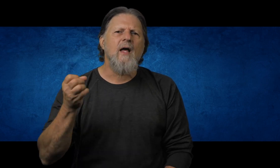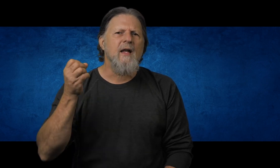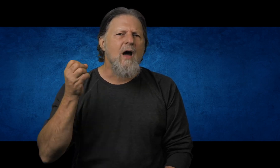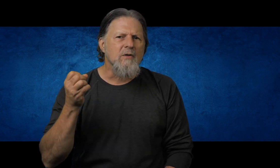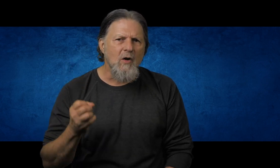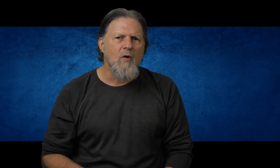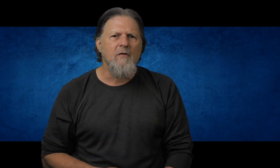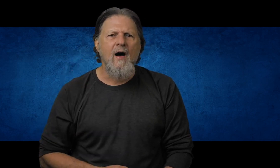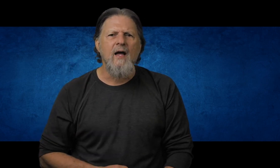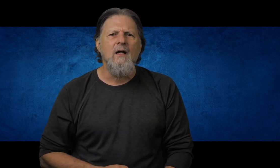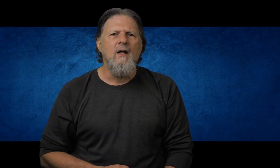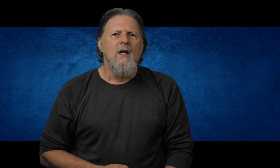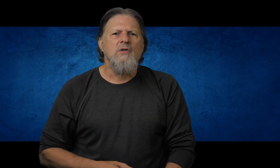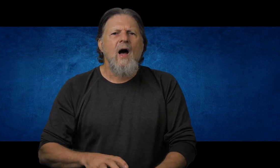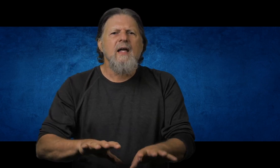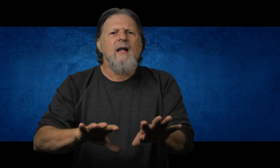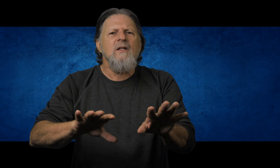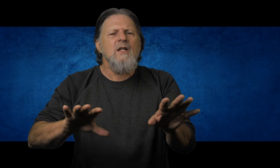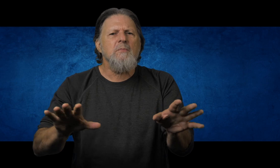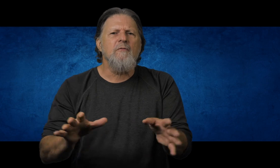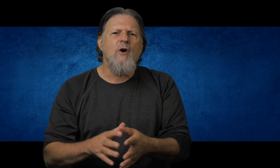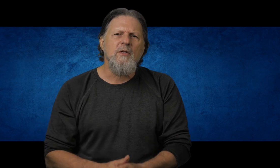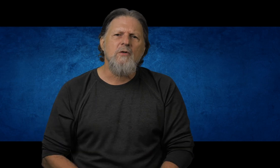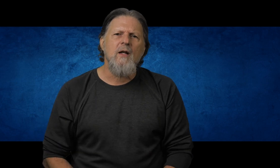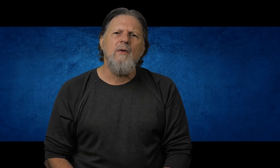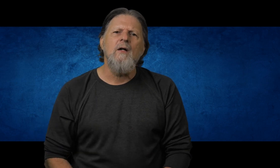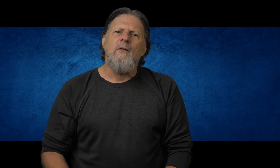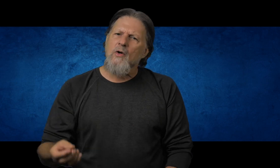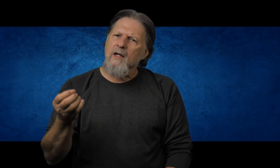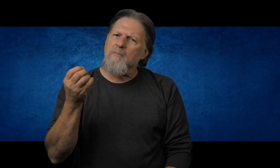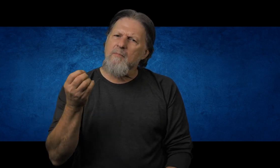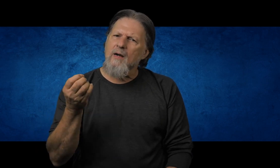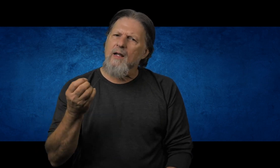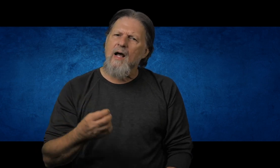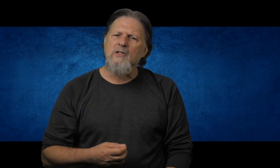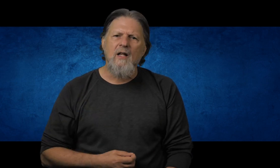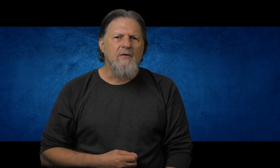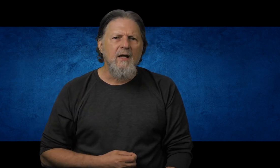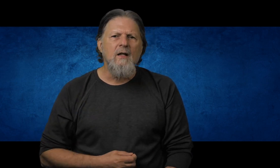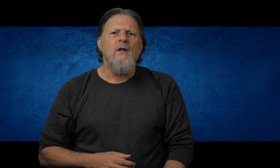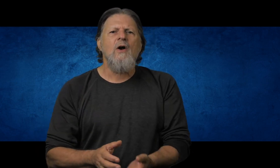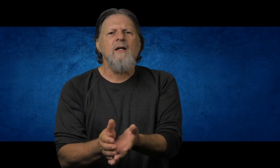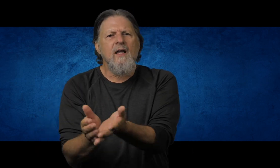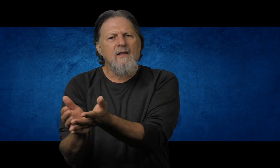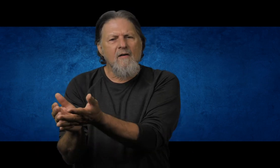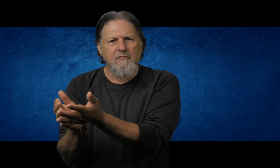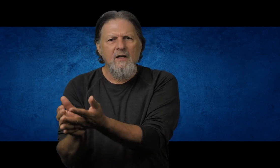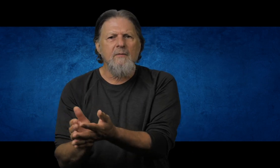and I was horrified. So I got into this performance treadmill trying to merit God's love again, trying to get that feeling